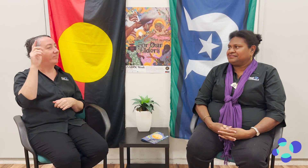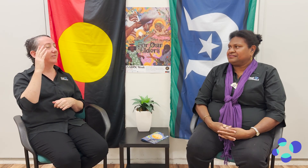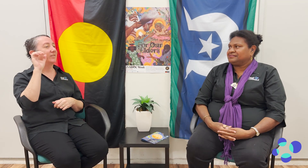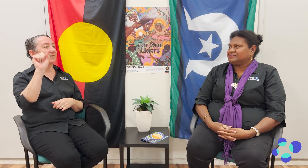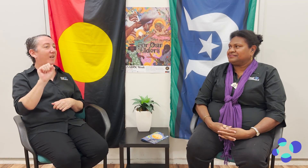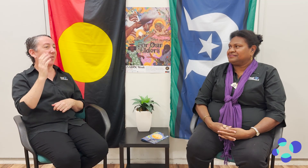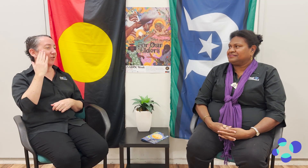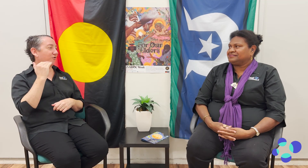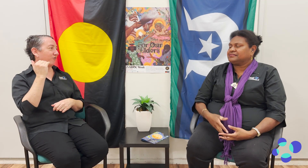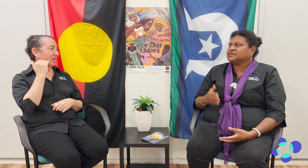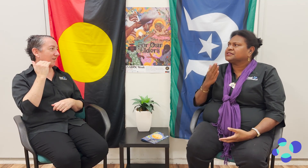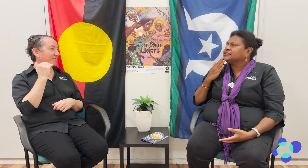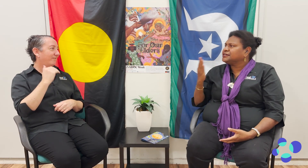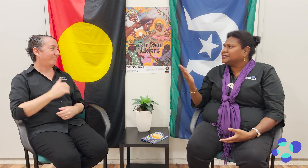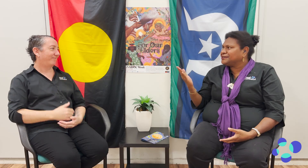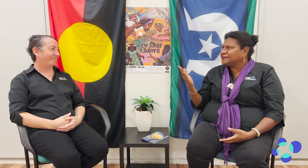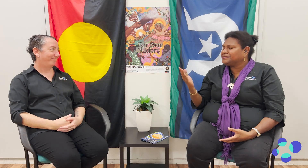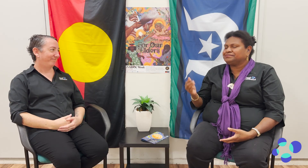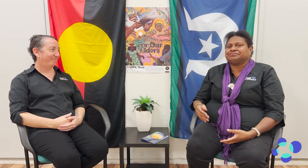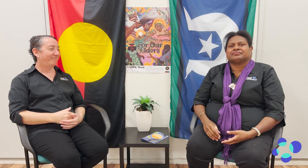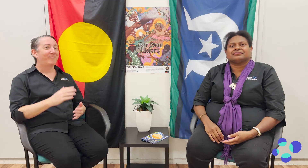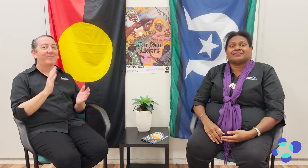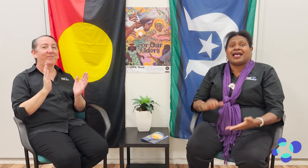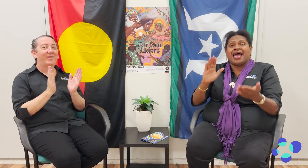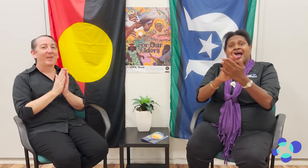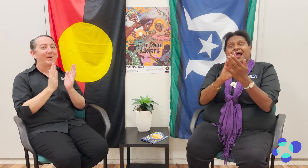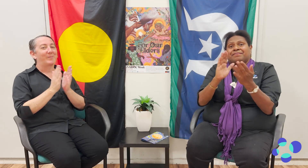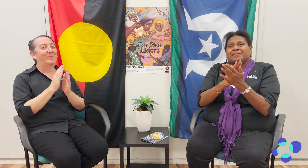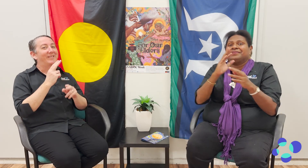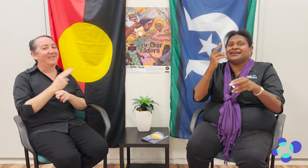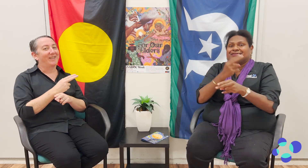in South Korea. Thank you. Happy NAIDOC week. We'll you next